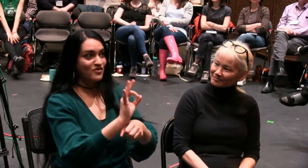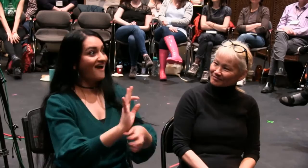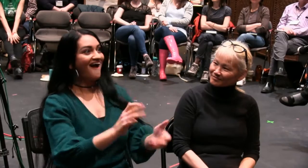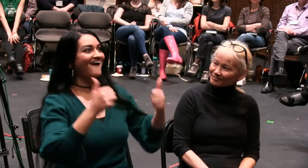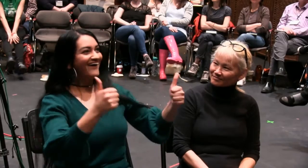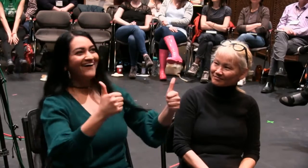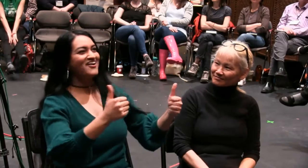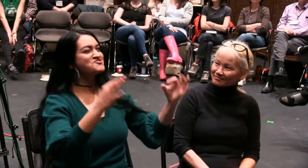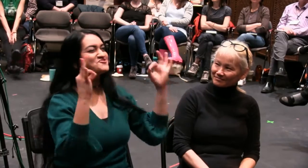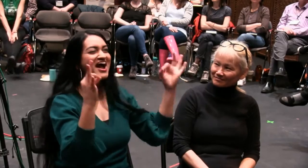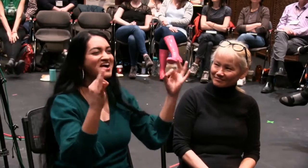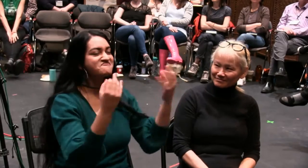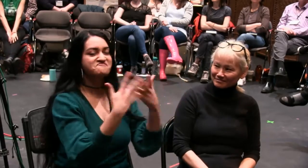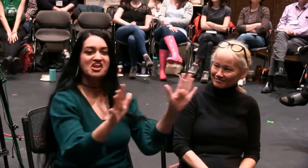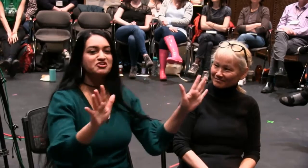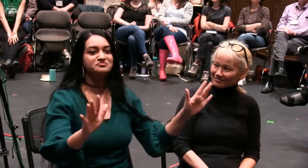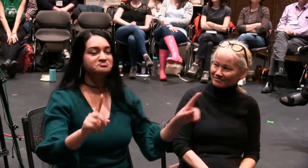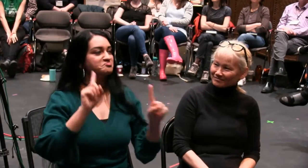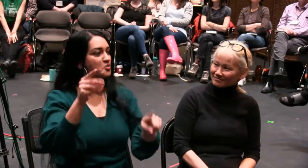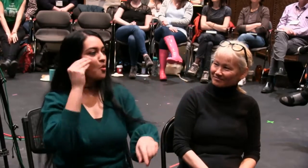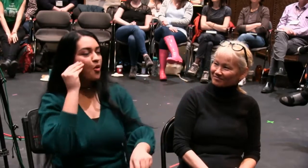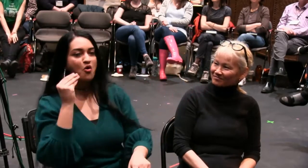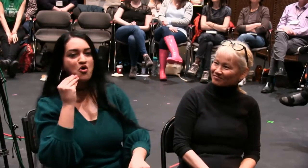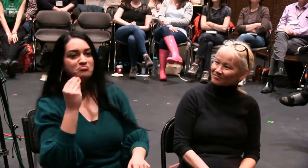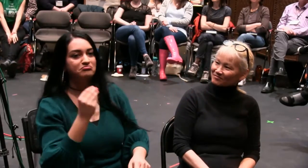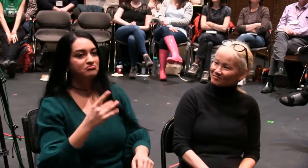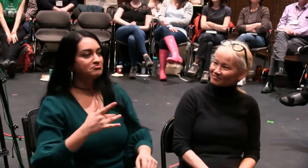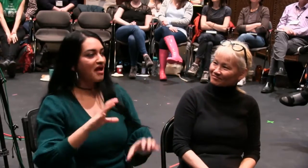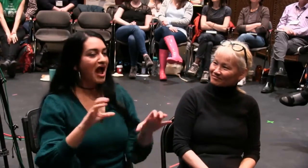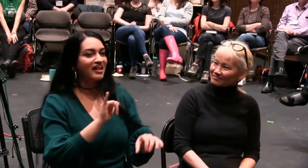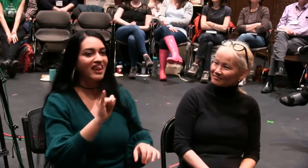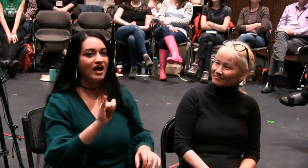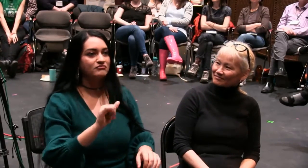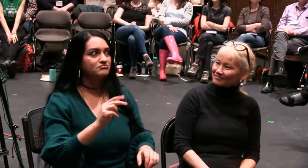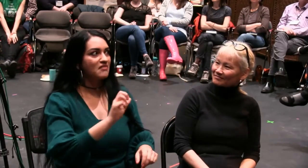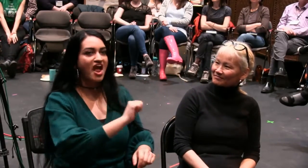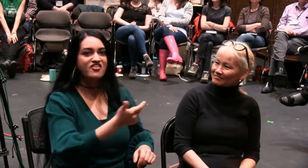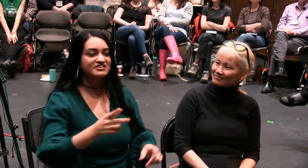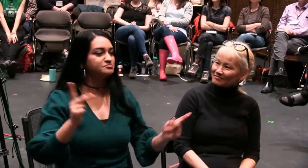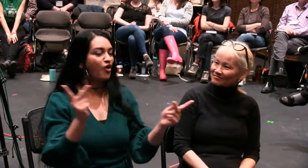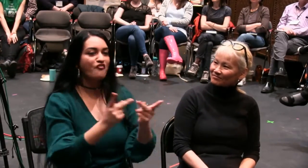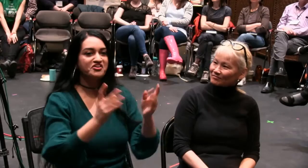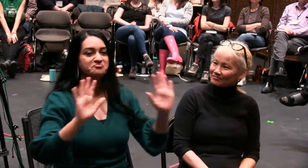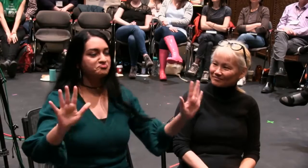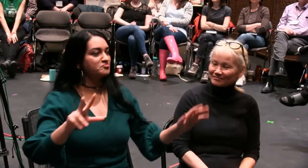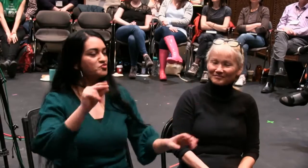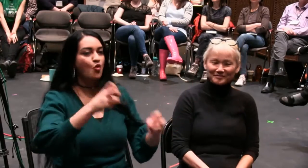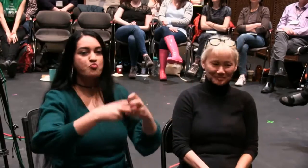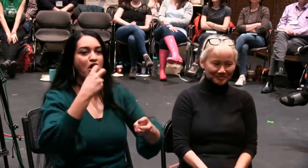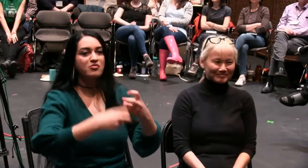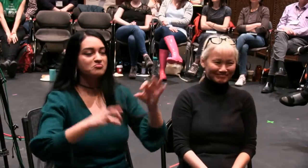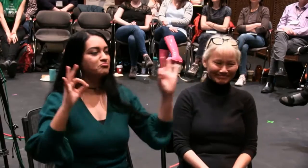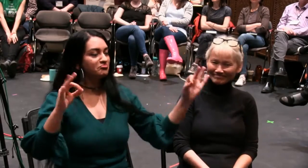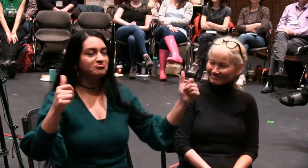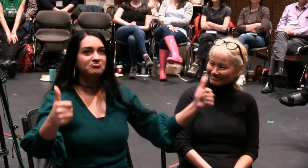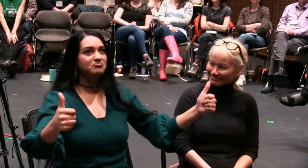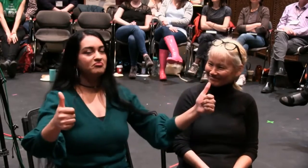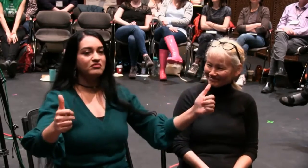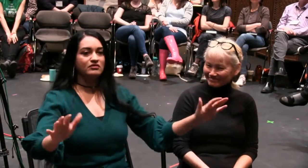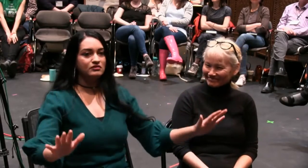feel good about themselves, right? When they watch the movie, they watch the play, they go home feeling inspired and happy like everything's perfect in the world. And there are no